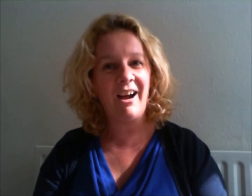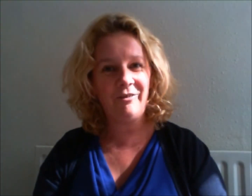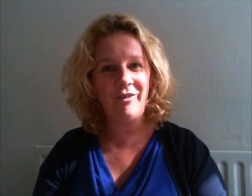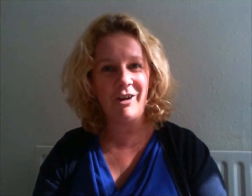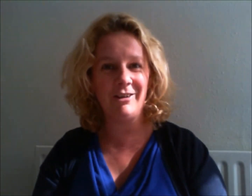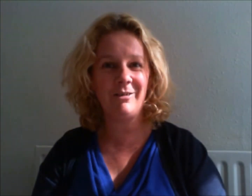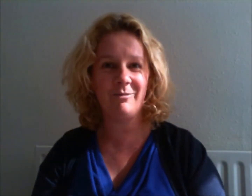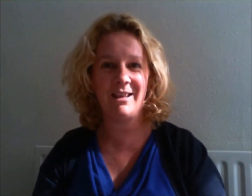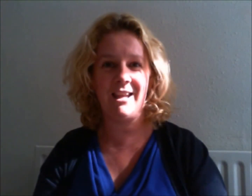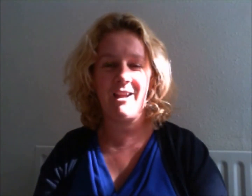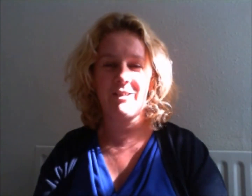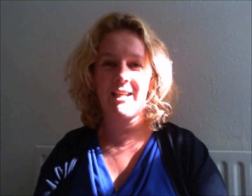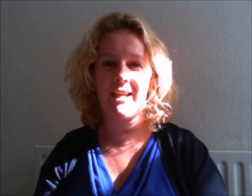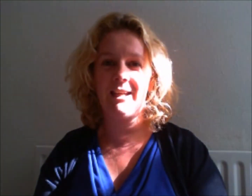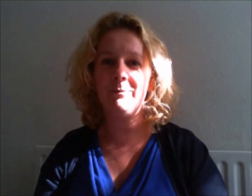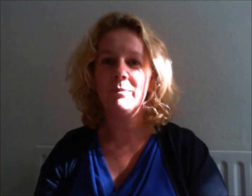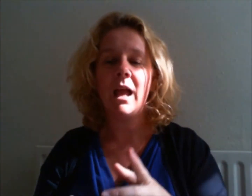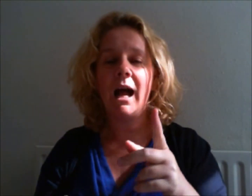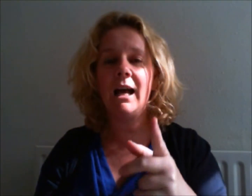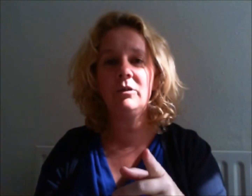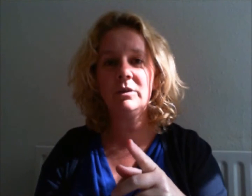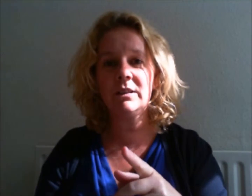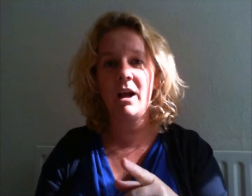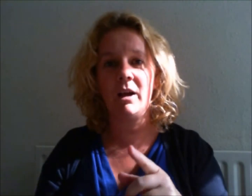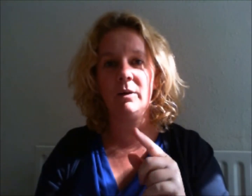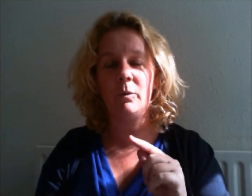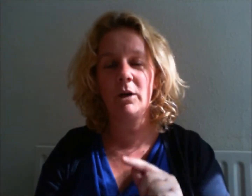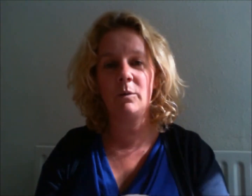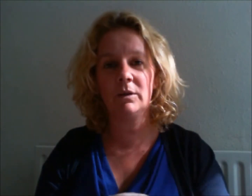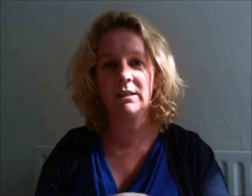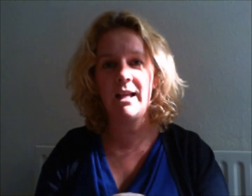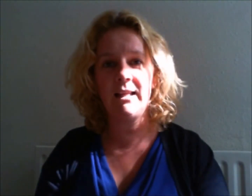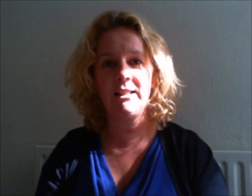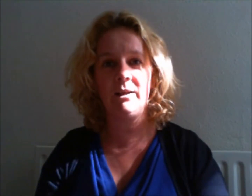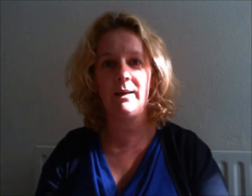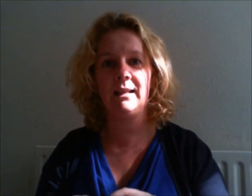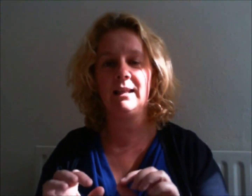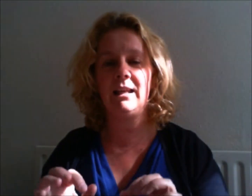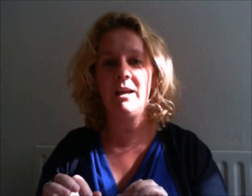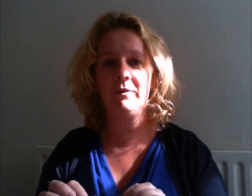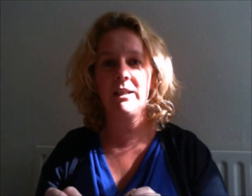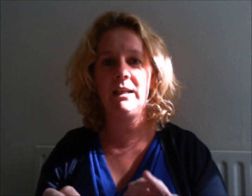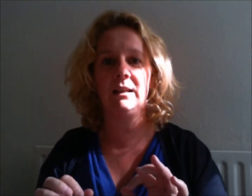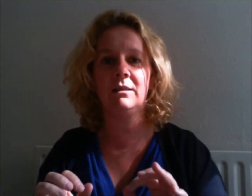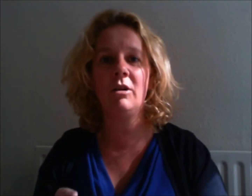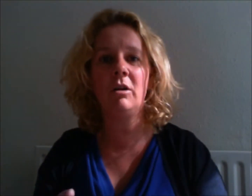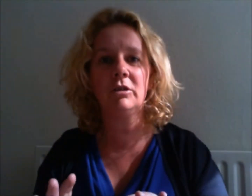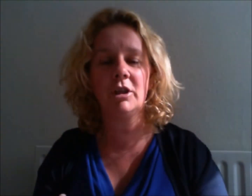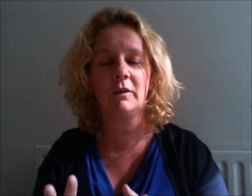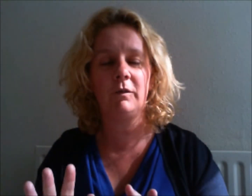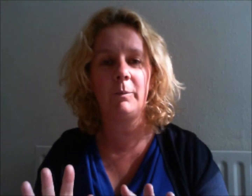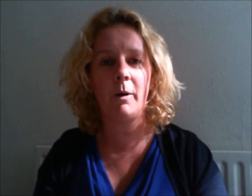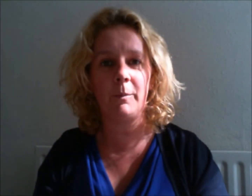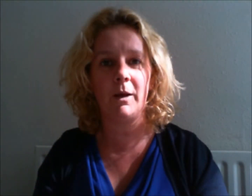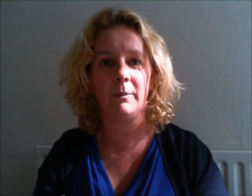Have fun. With EFT. And also. What I want to say to you. Is EFT. Is not just for problems.